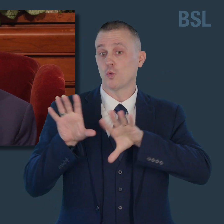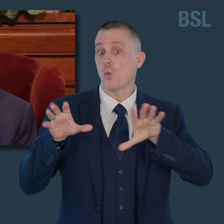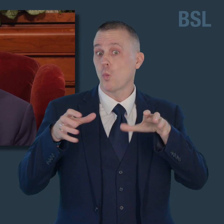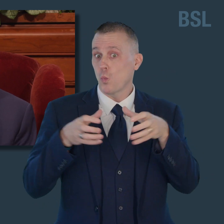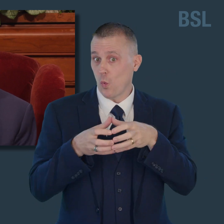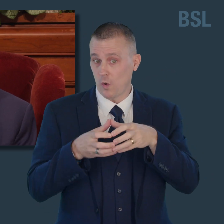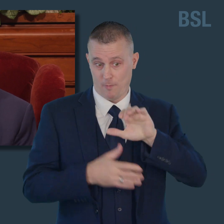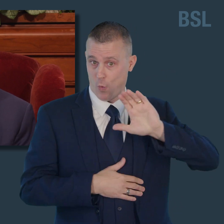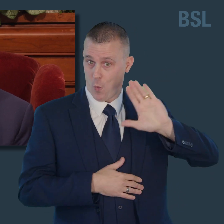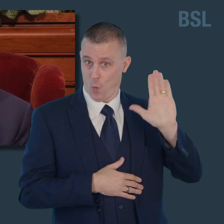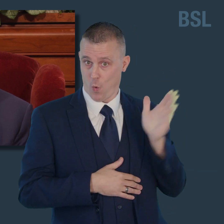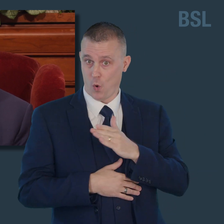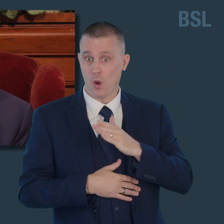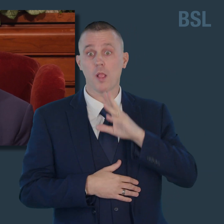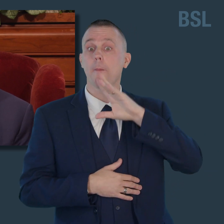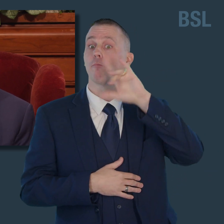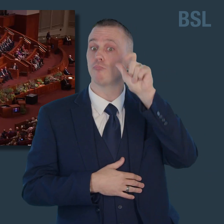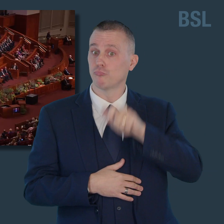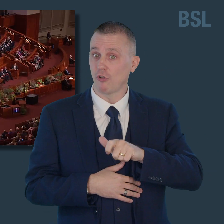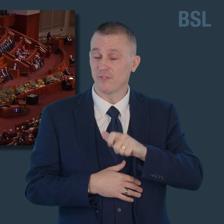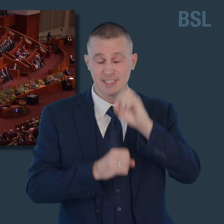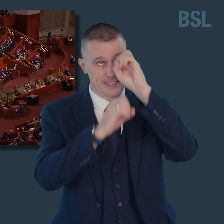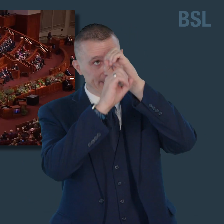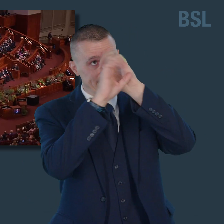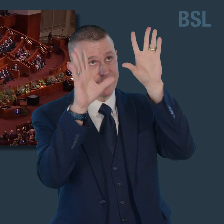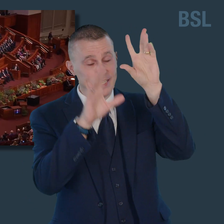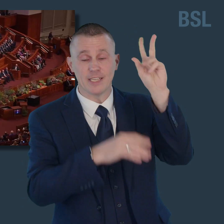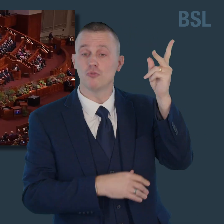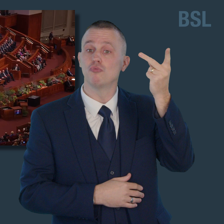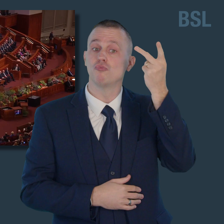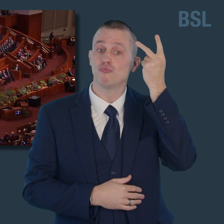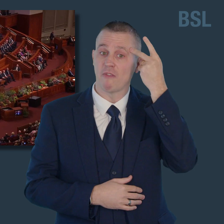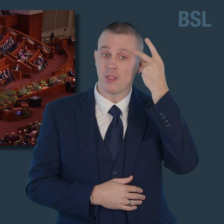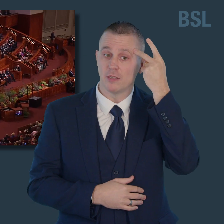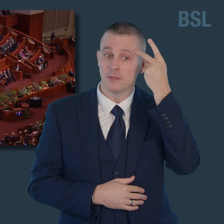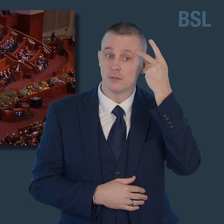and Revelators. All in favor, please manifest it.